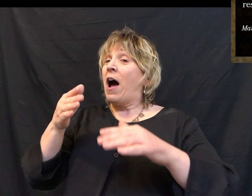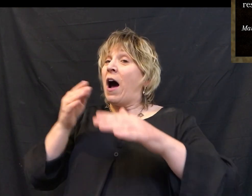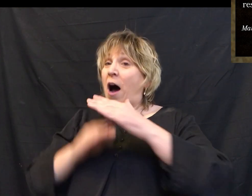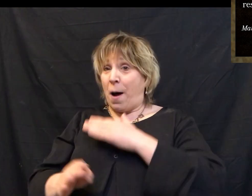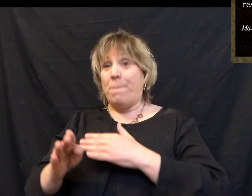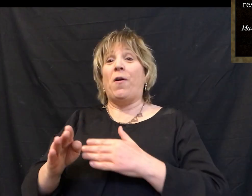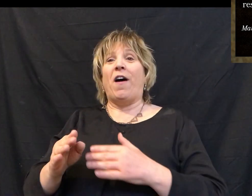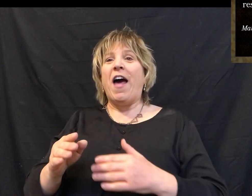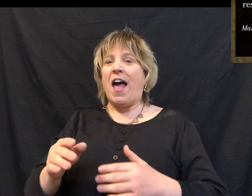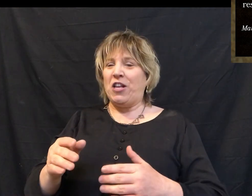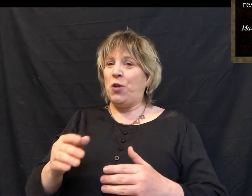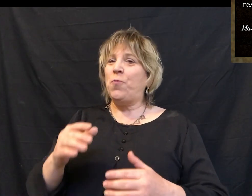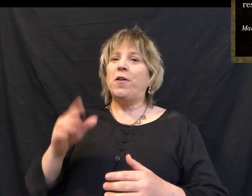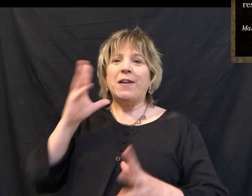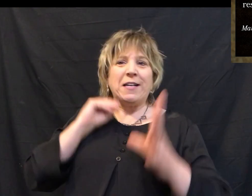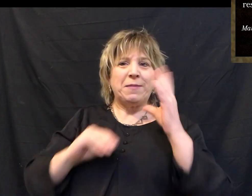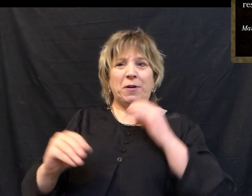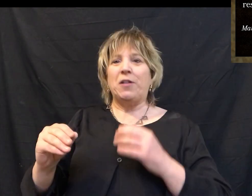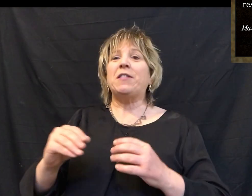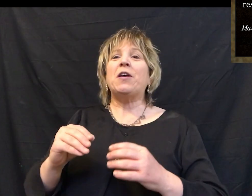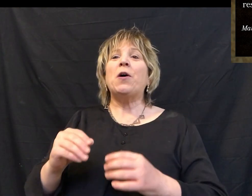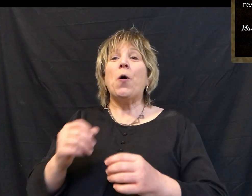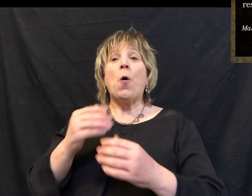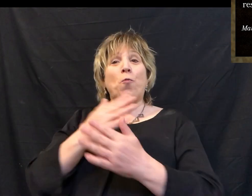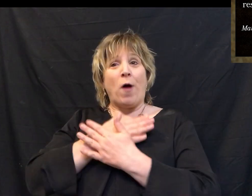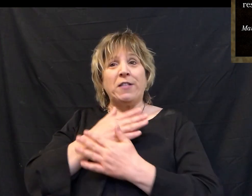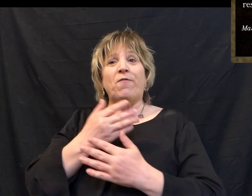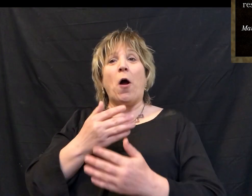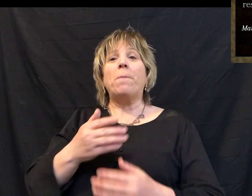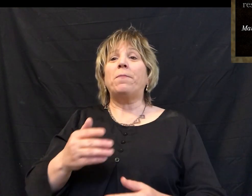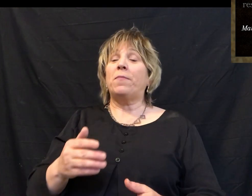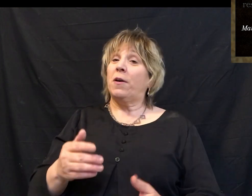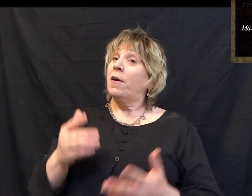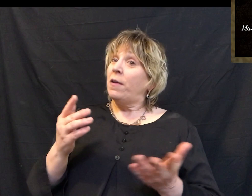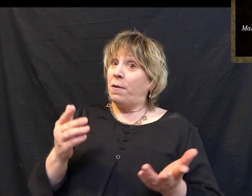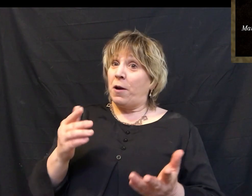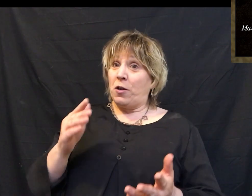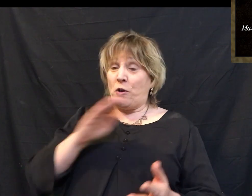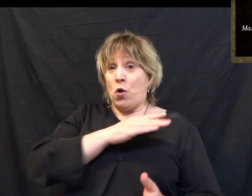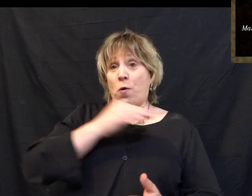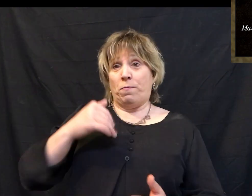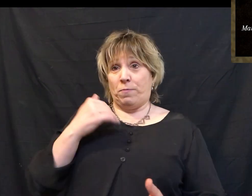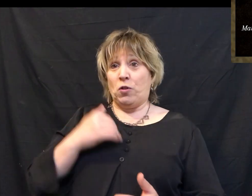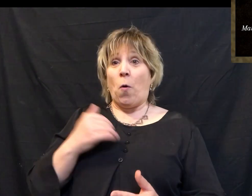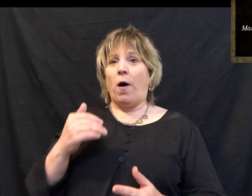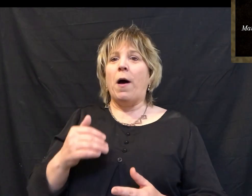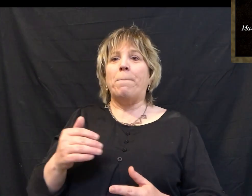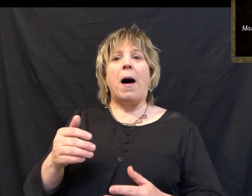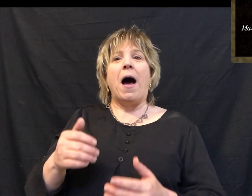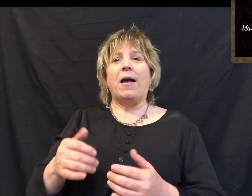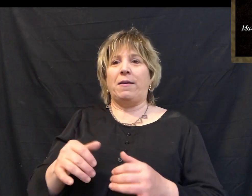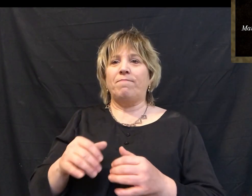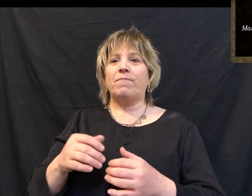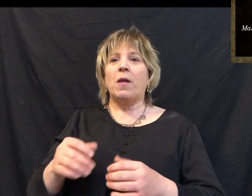and humble in heart, and you will find rest for your souls. For my yoke is easy and my burden